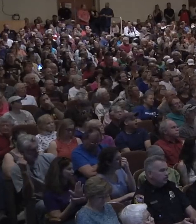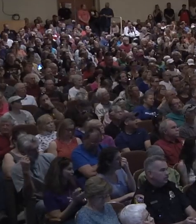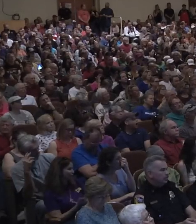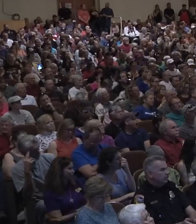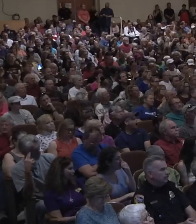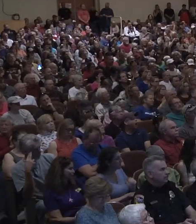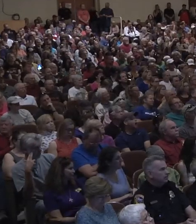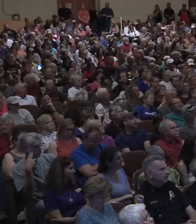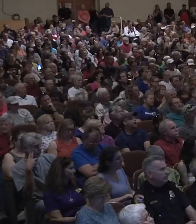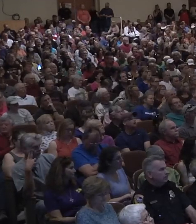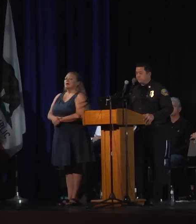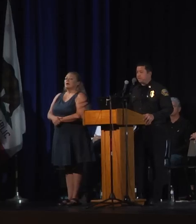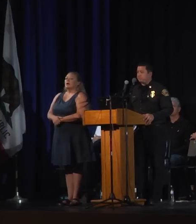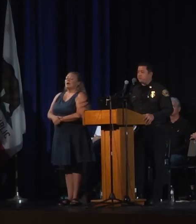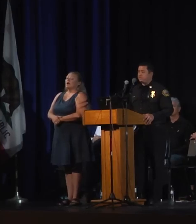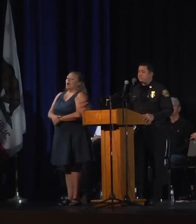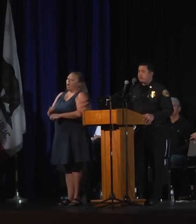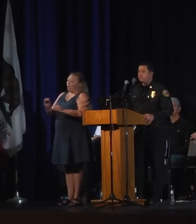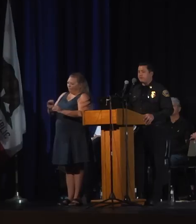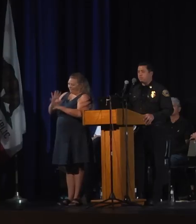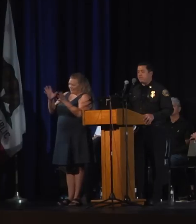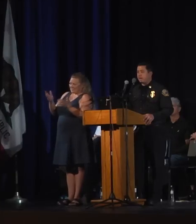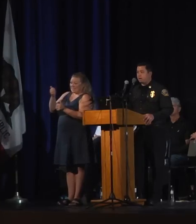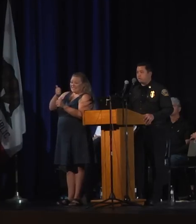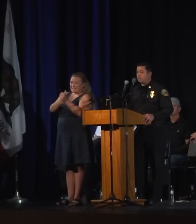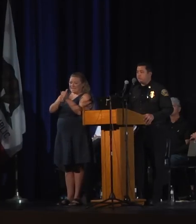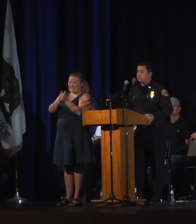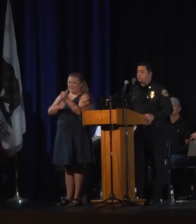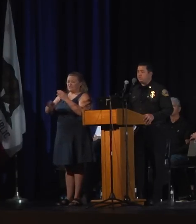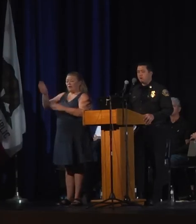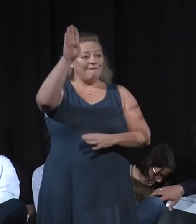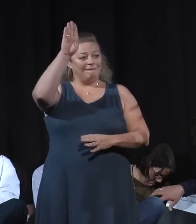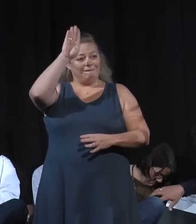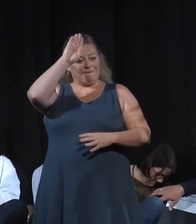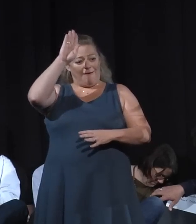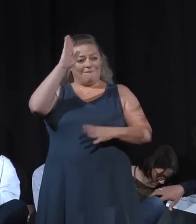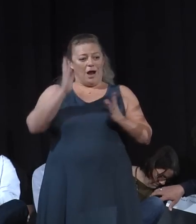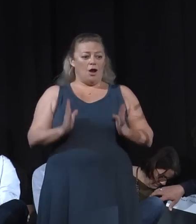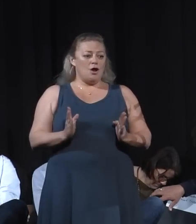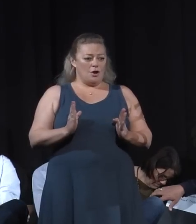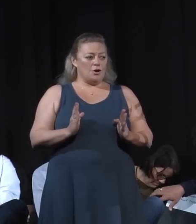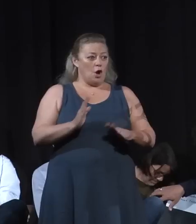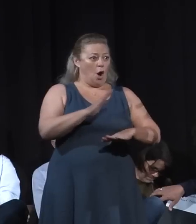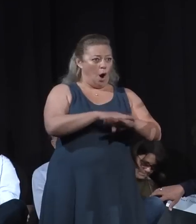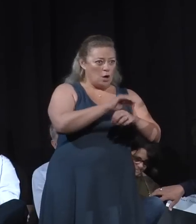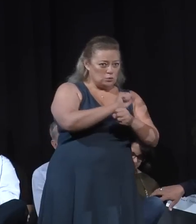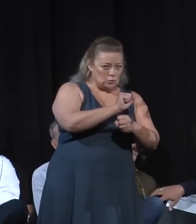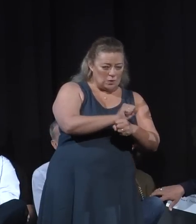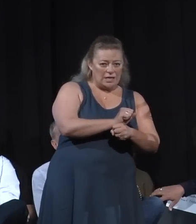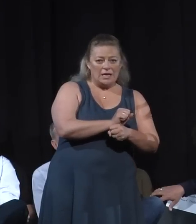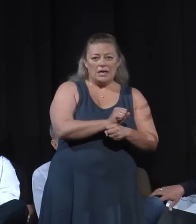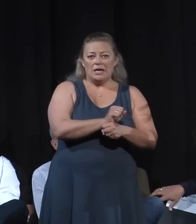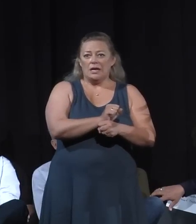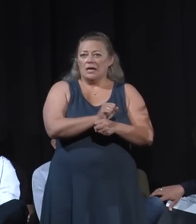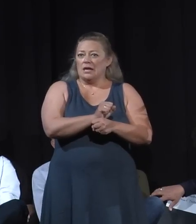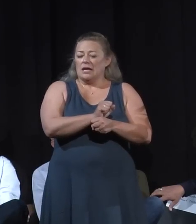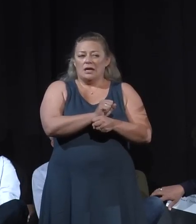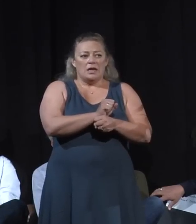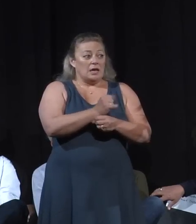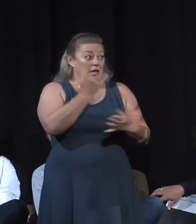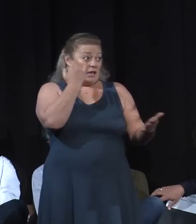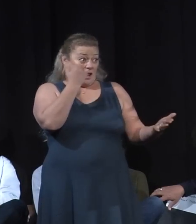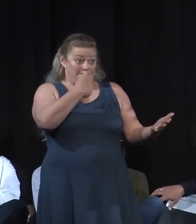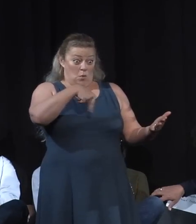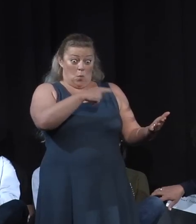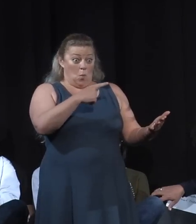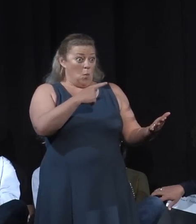They launched out that night. Obviously, every firefighter we had on duty, we called back the entire fire department. And if we owned a vehicle with a